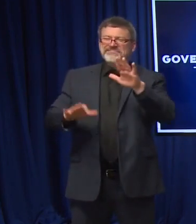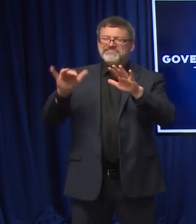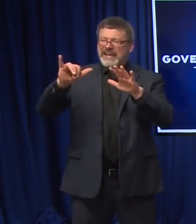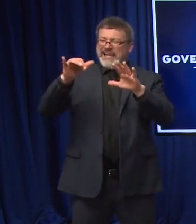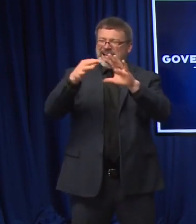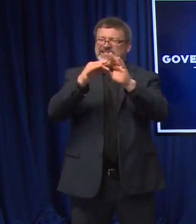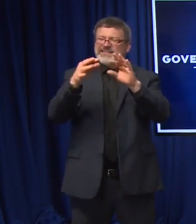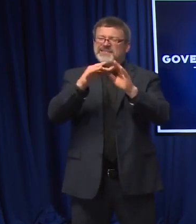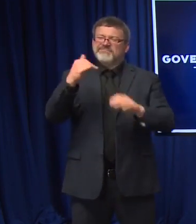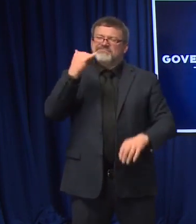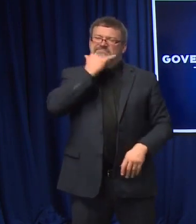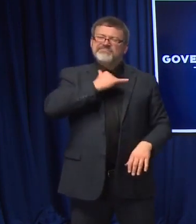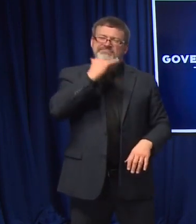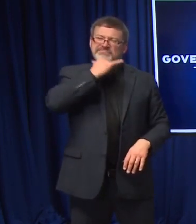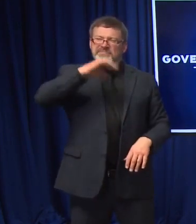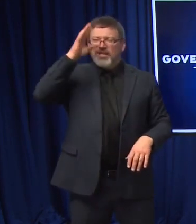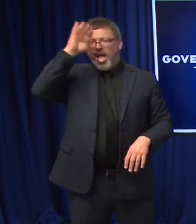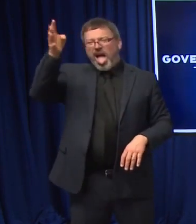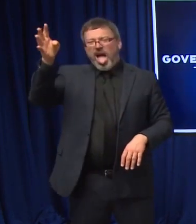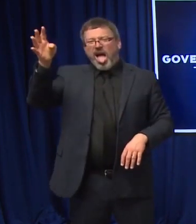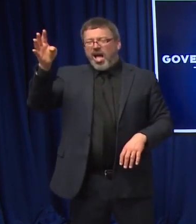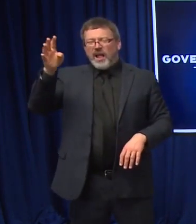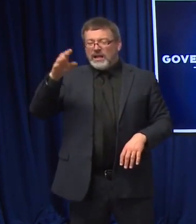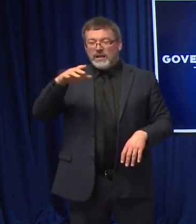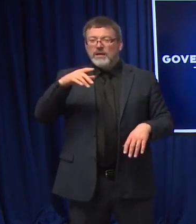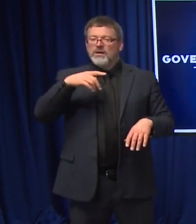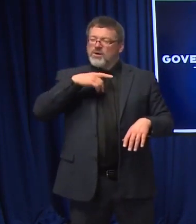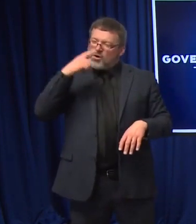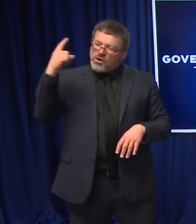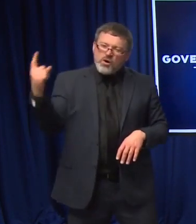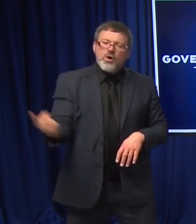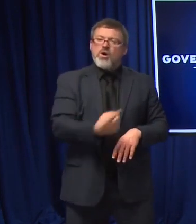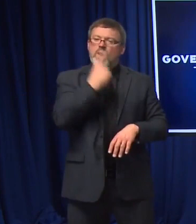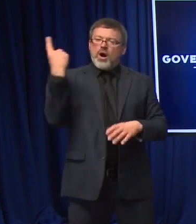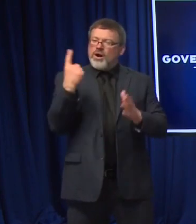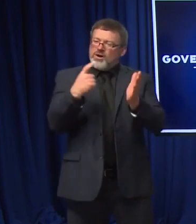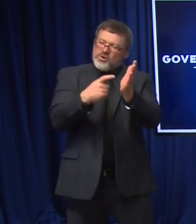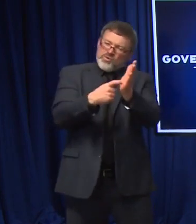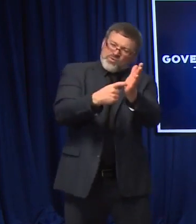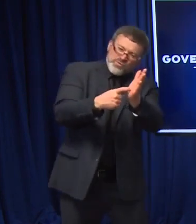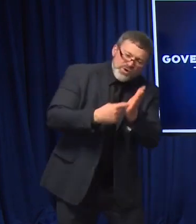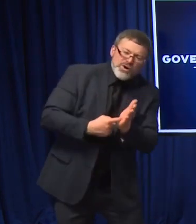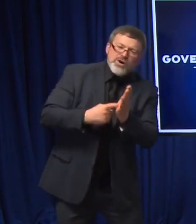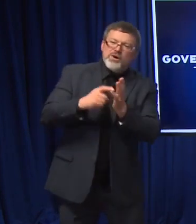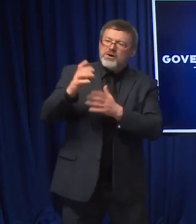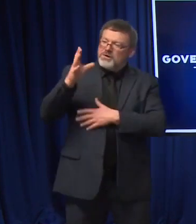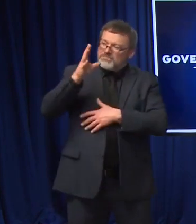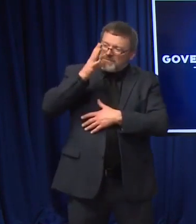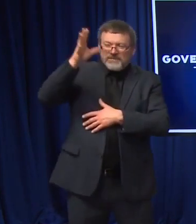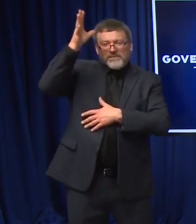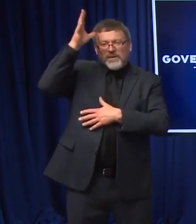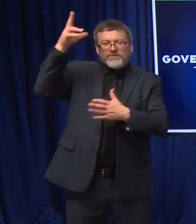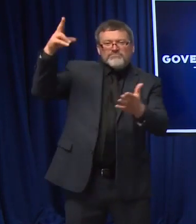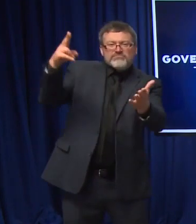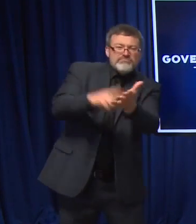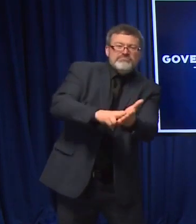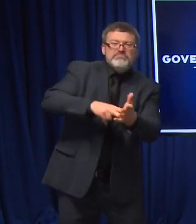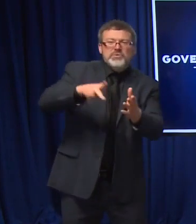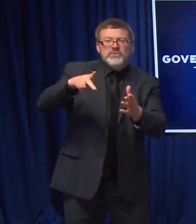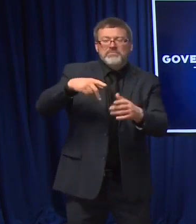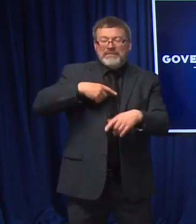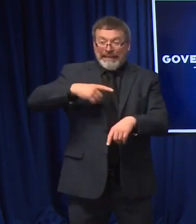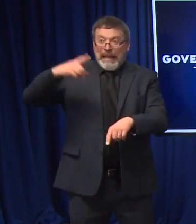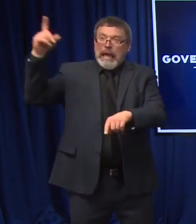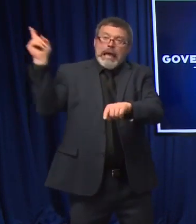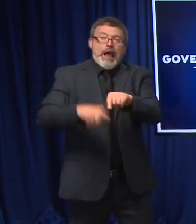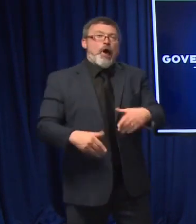information. We require consent from a parent or guardian. If a parent or guardian brings their child in person, the parent or guardian can